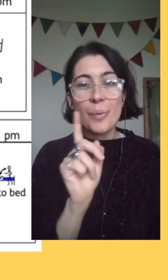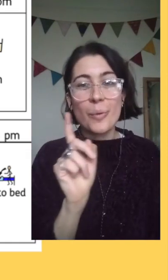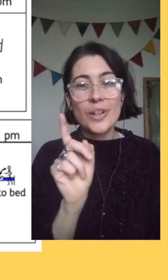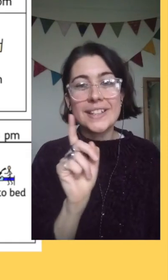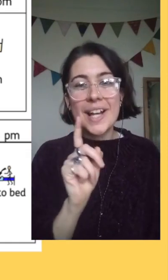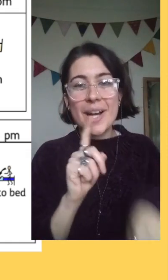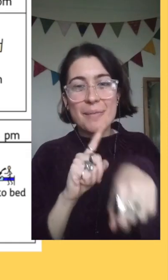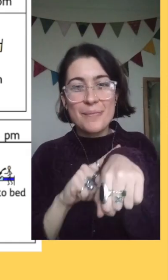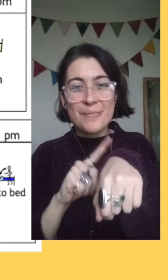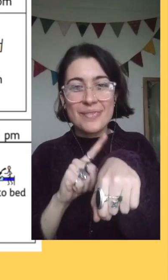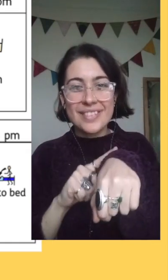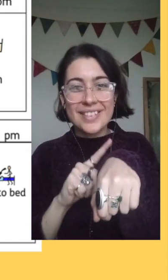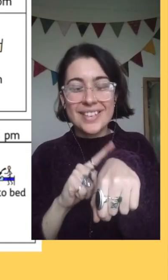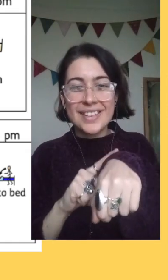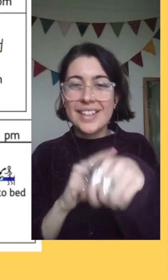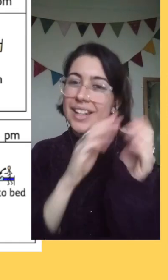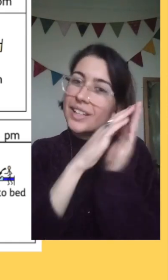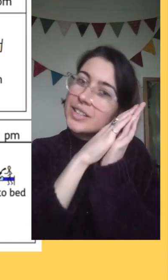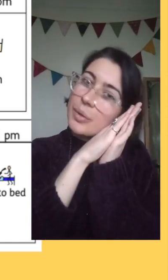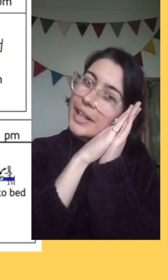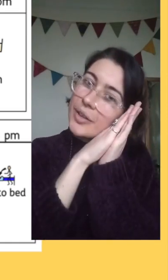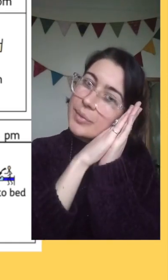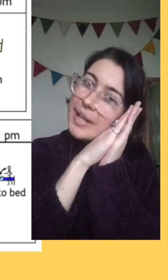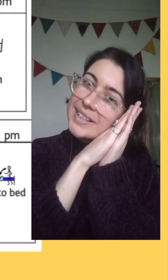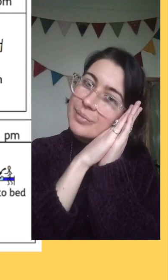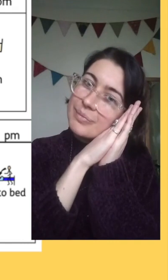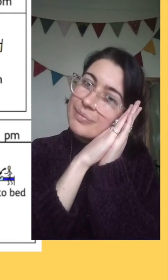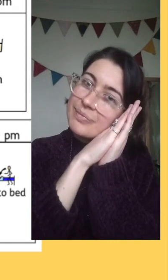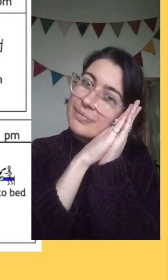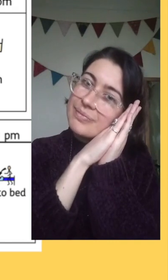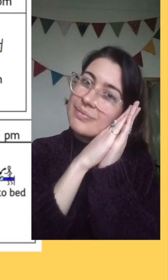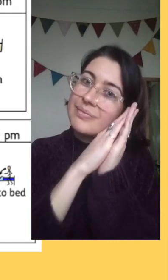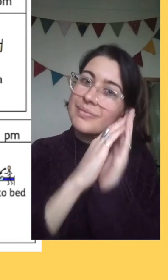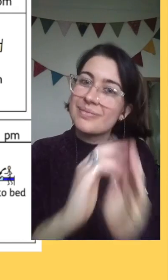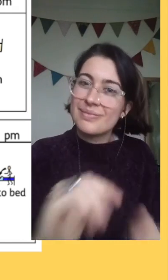But what time do I go to bed?